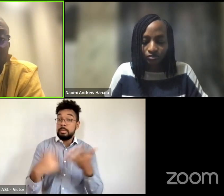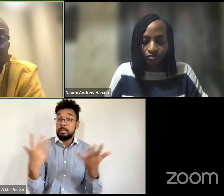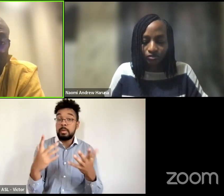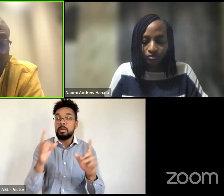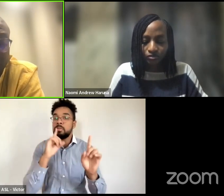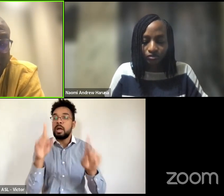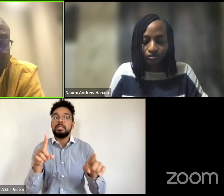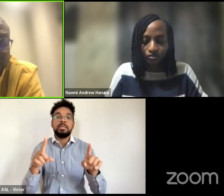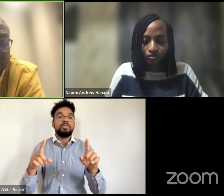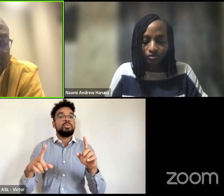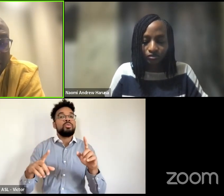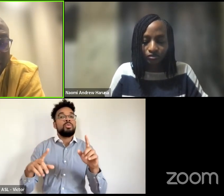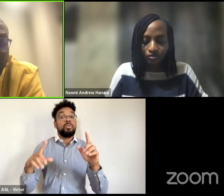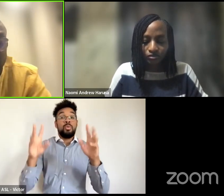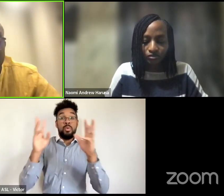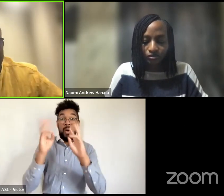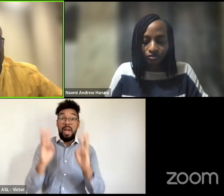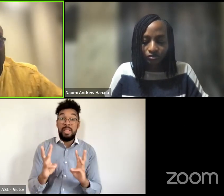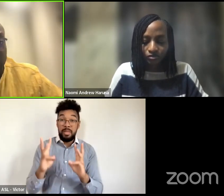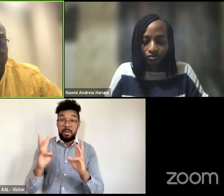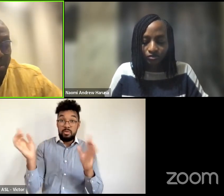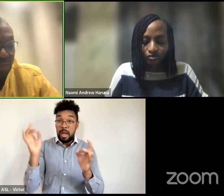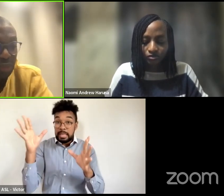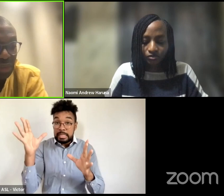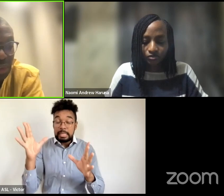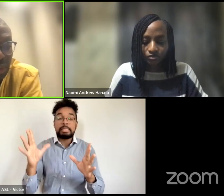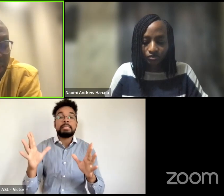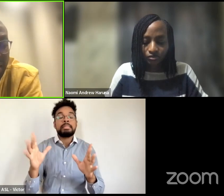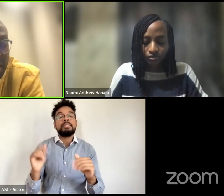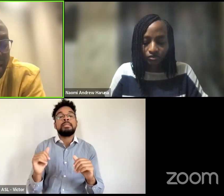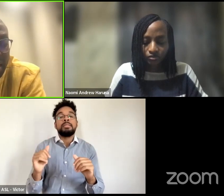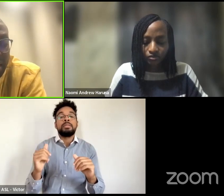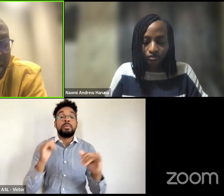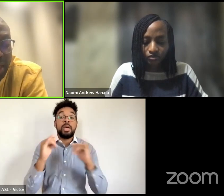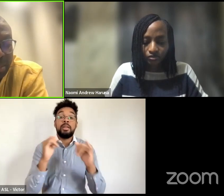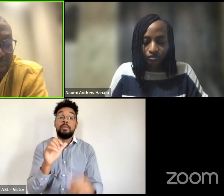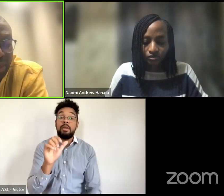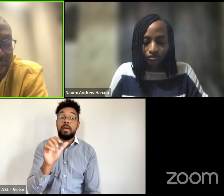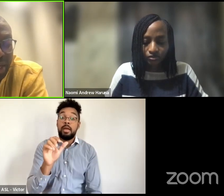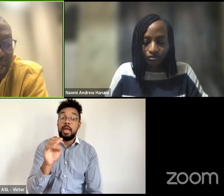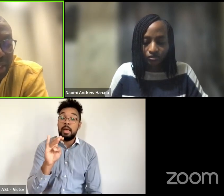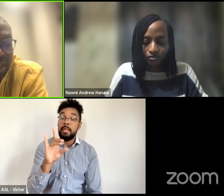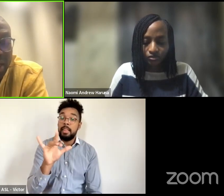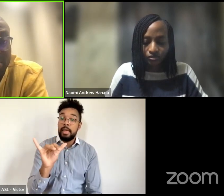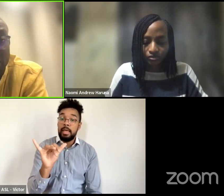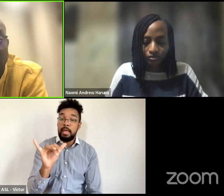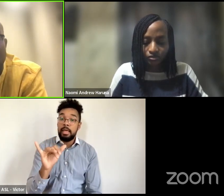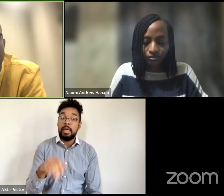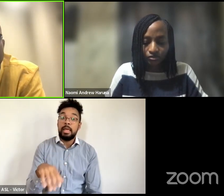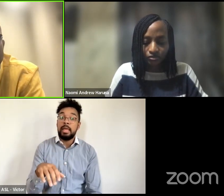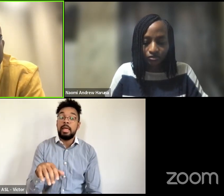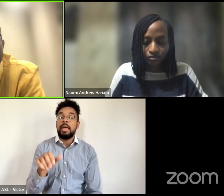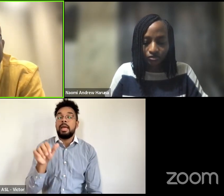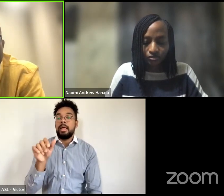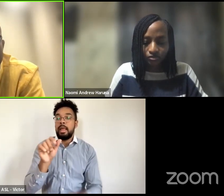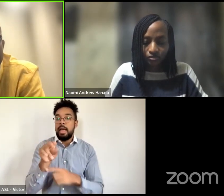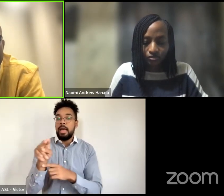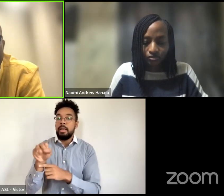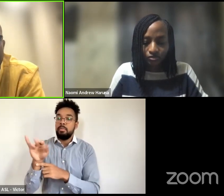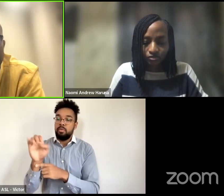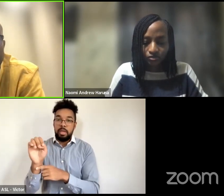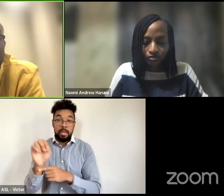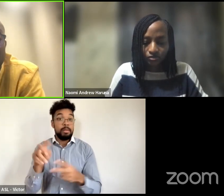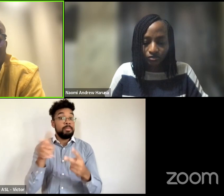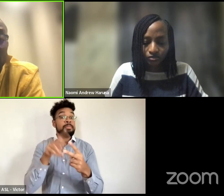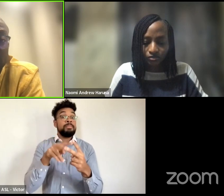from the performing arts we had emma blake morsi and anna maria nabria and both of